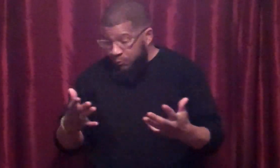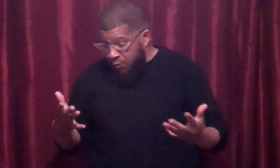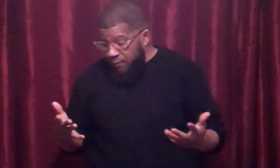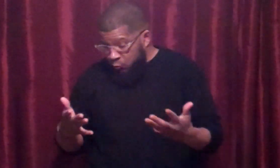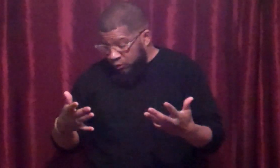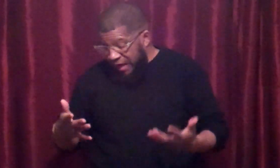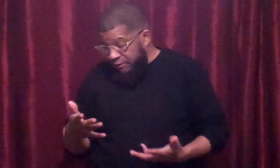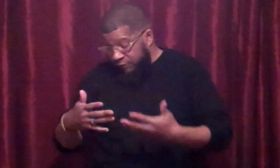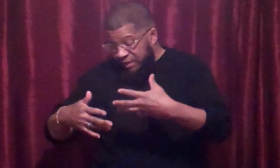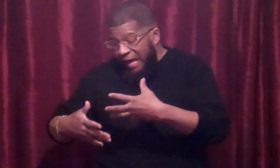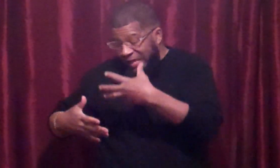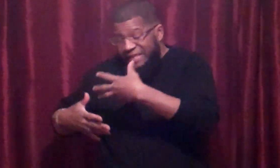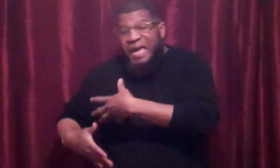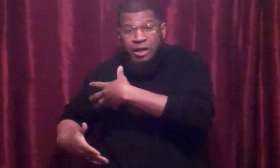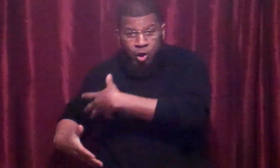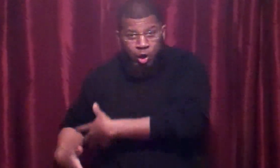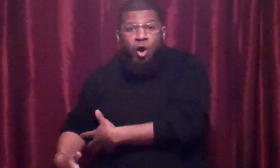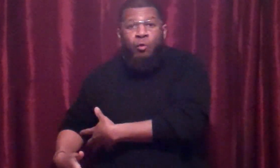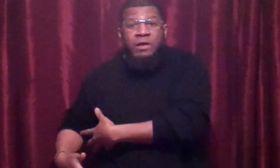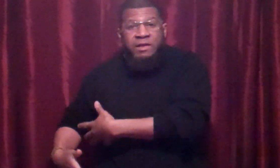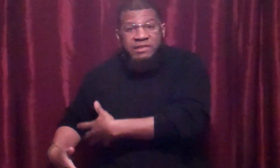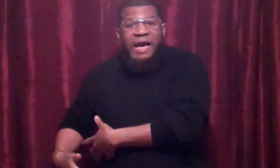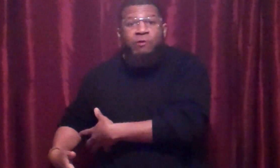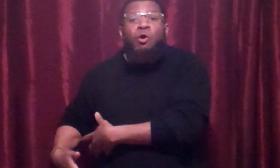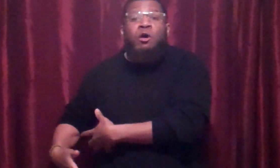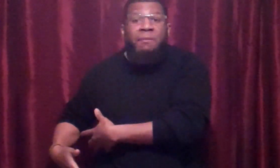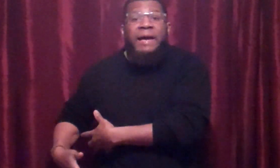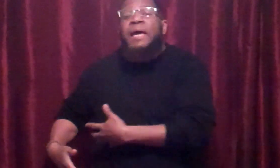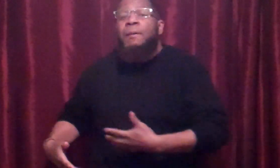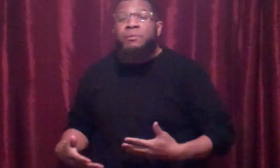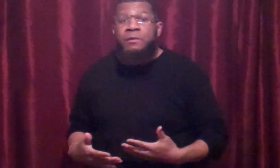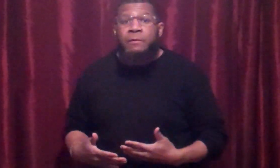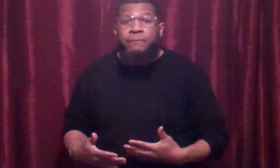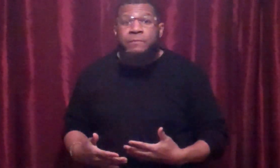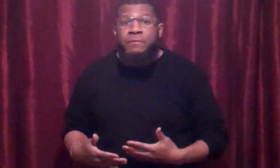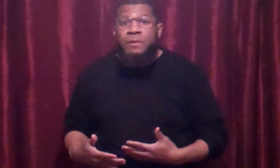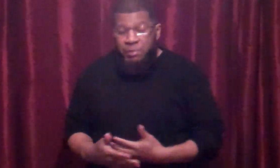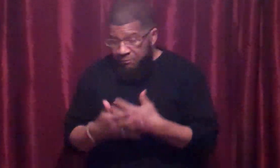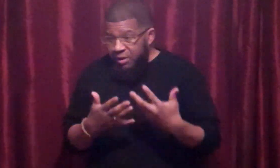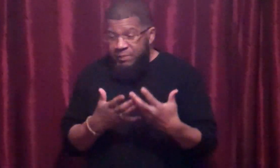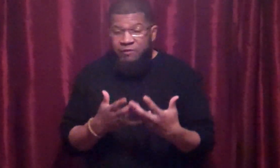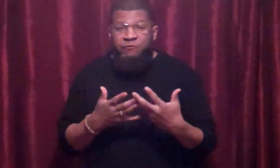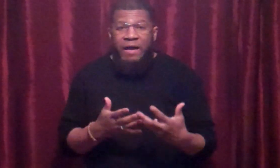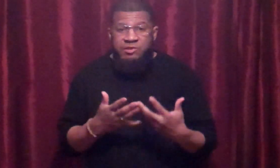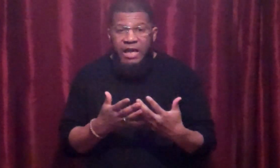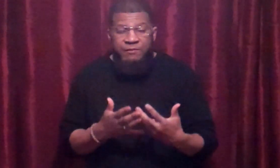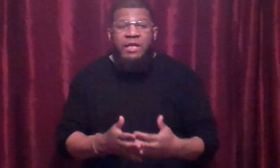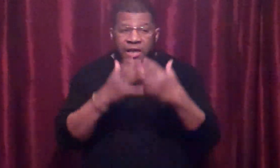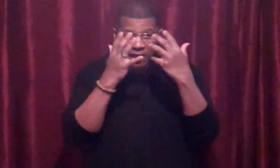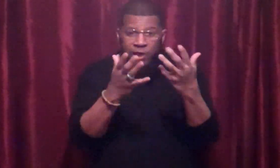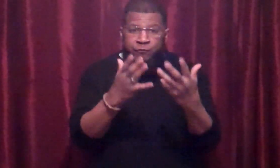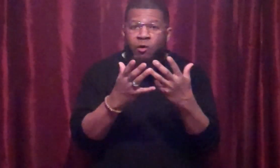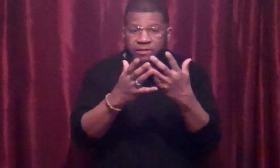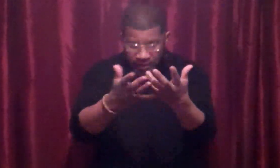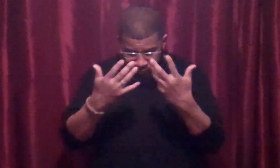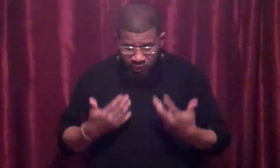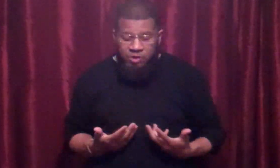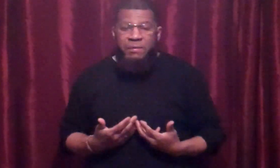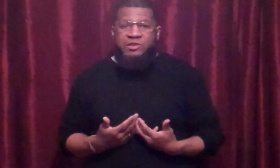probably would not have gotten that low down on my hip. But me being 5'7", he thought that his best